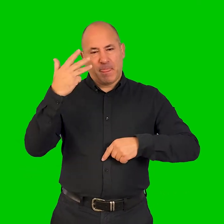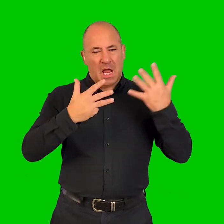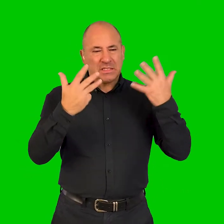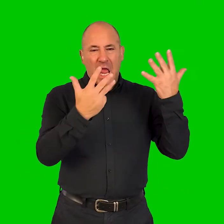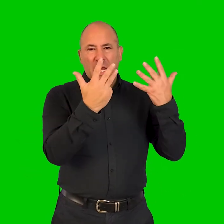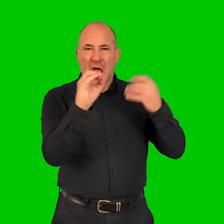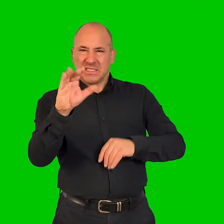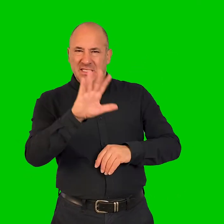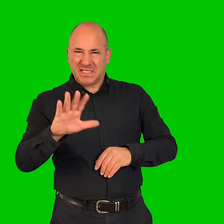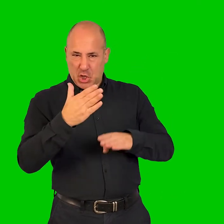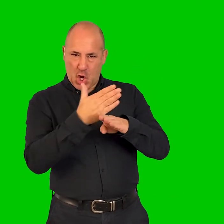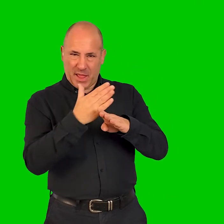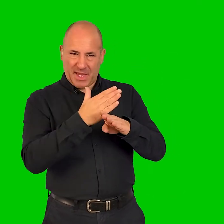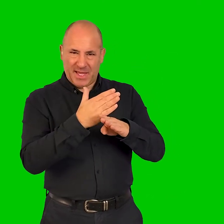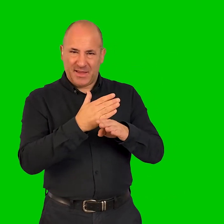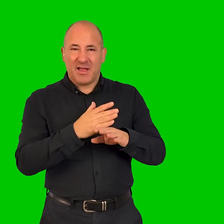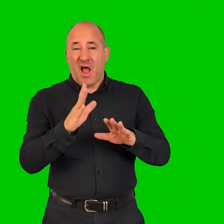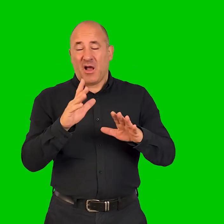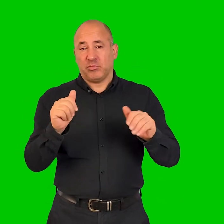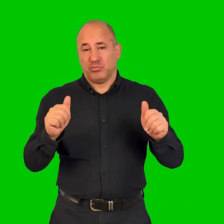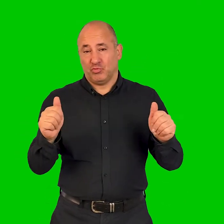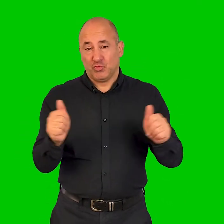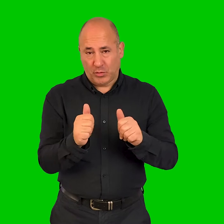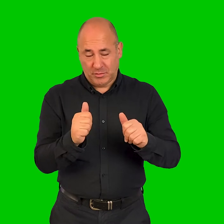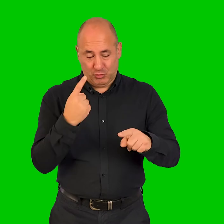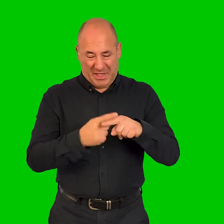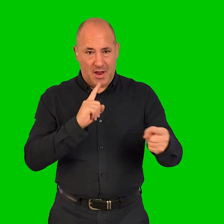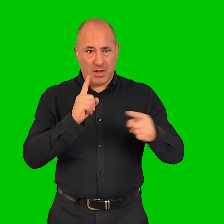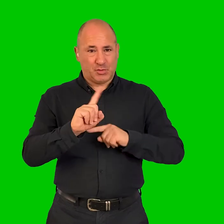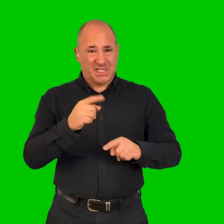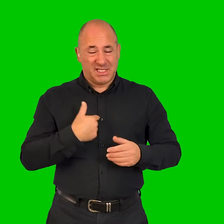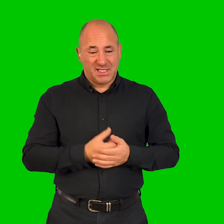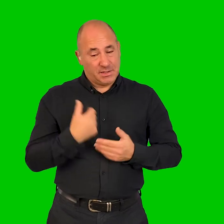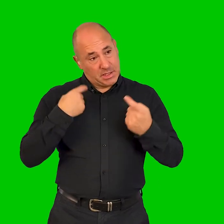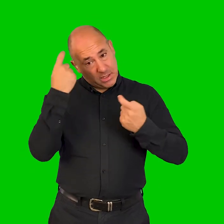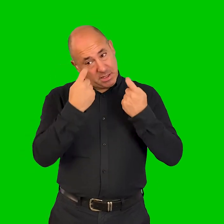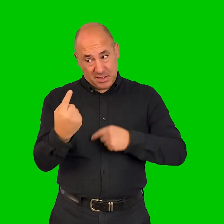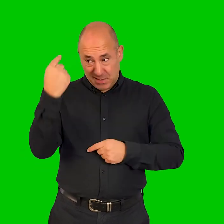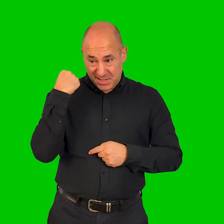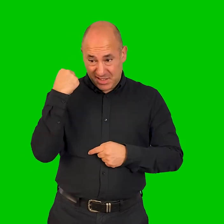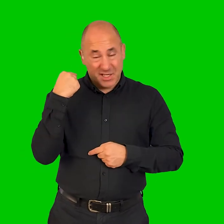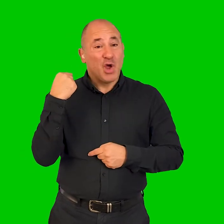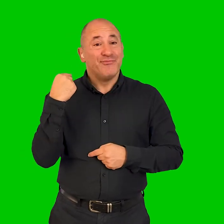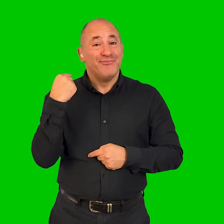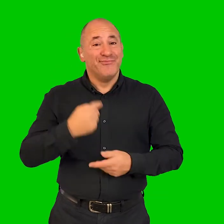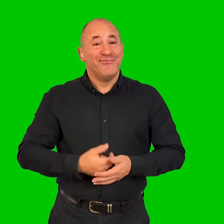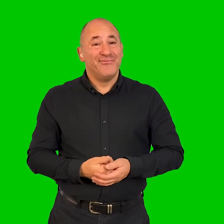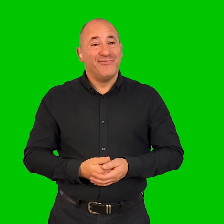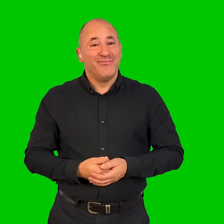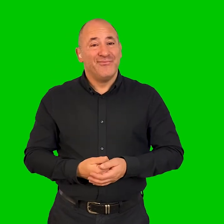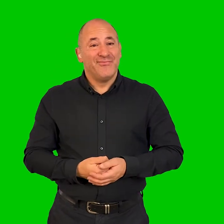in the 90s, in the early 90s, and the short, the quick answer is, no, I didn't consider it. I